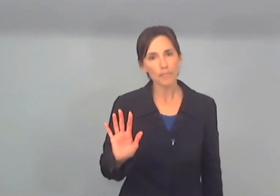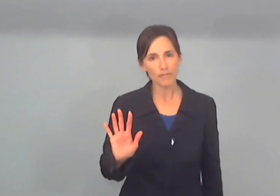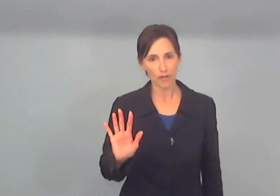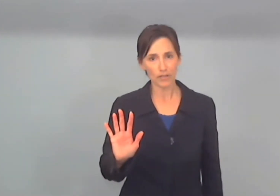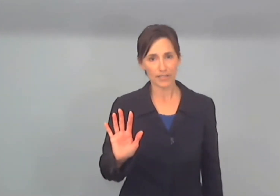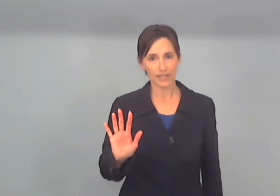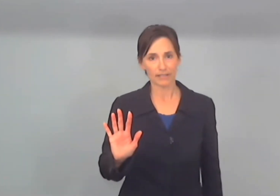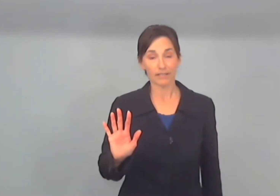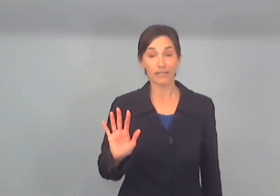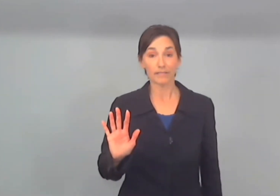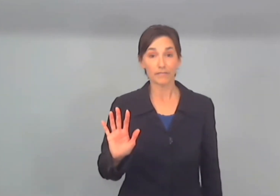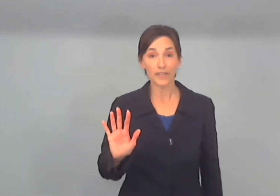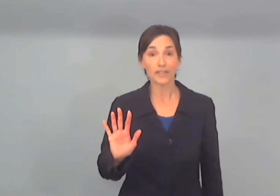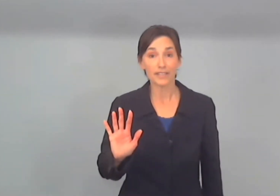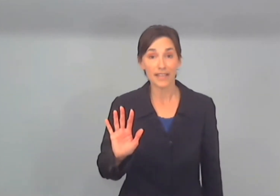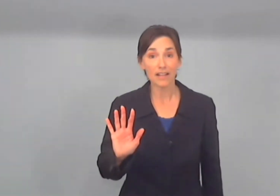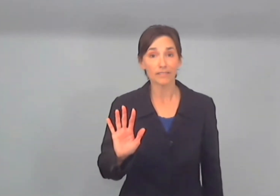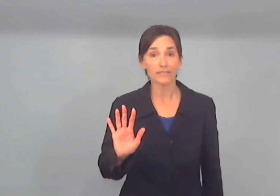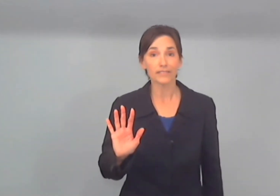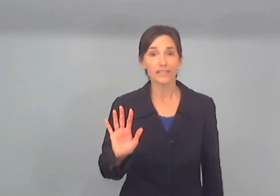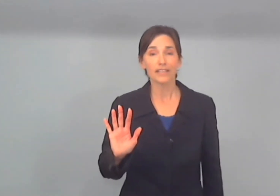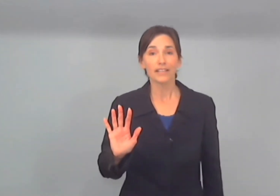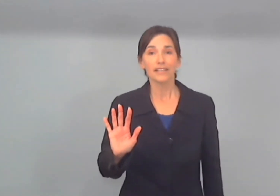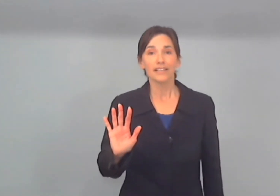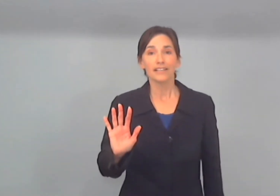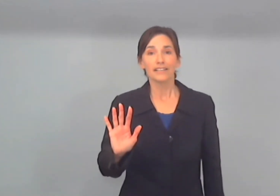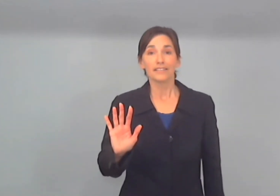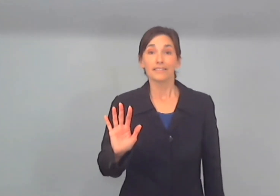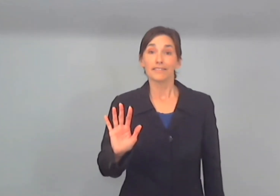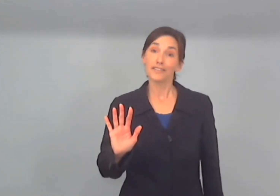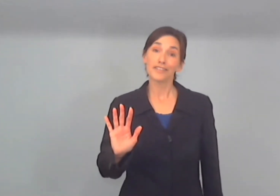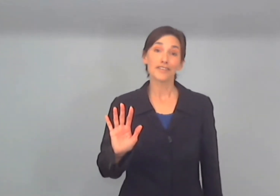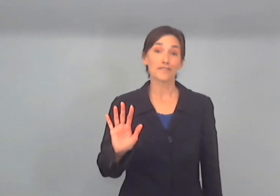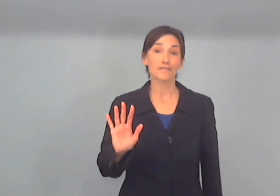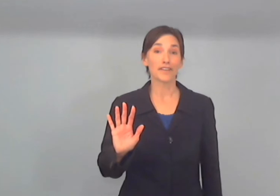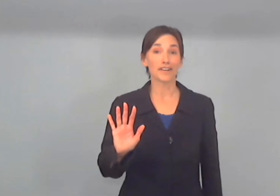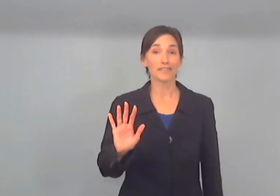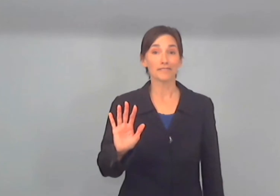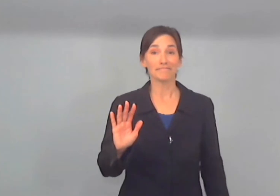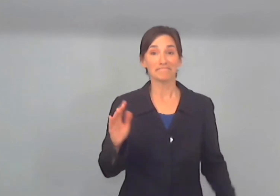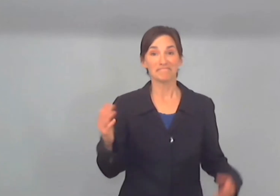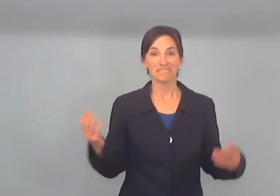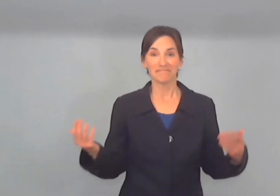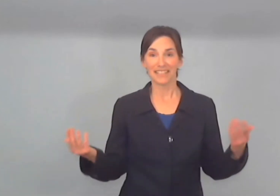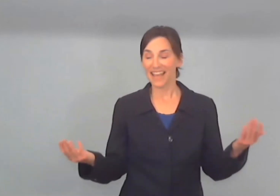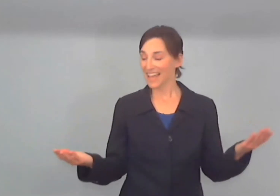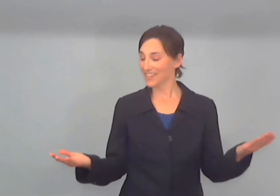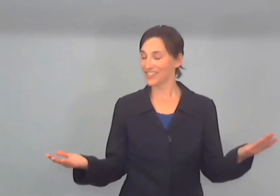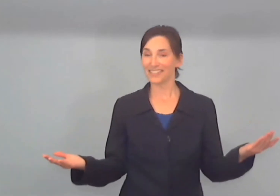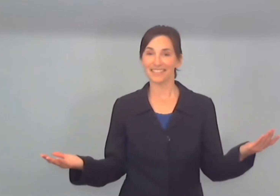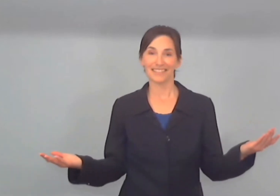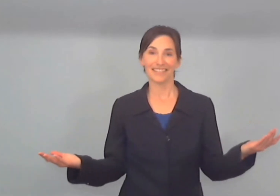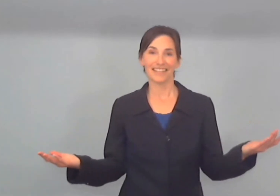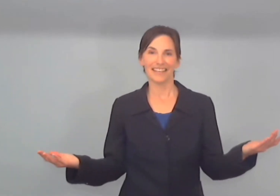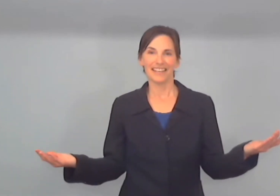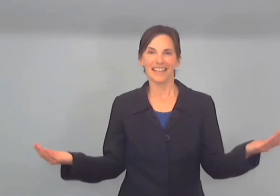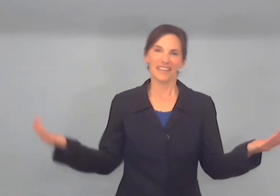focusing on fear itself you can turn fear into action and